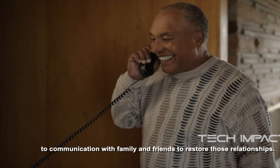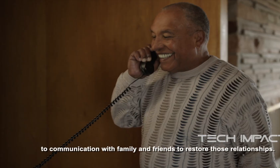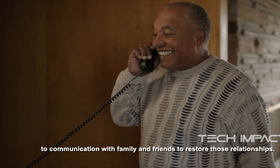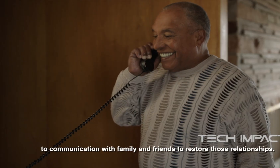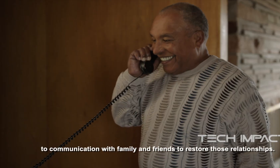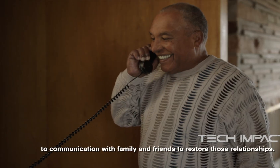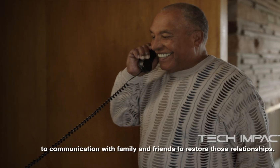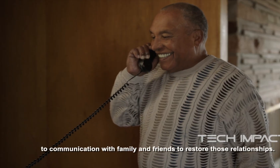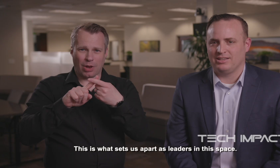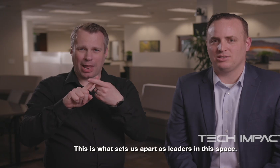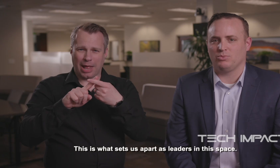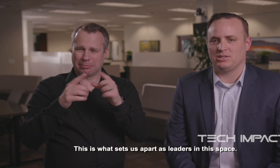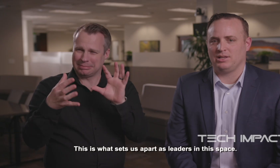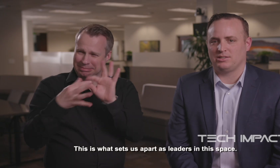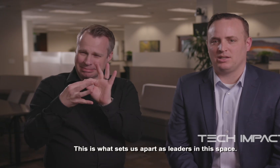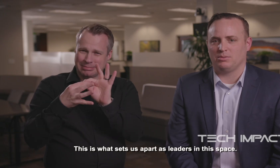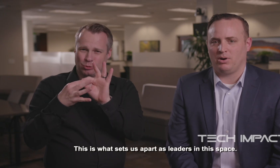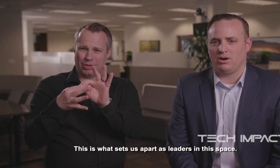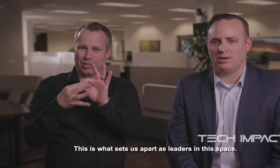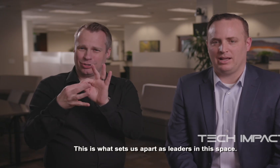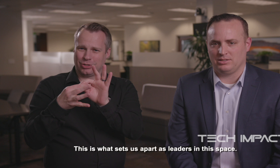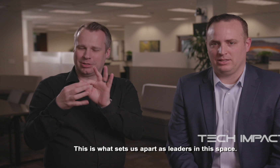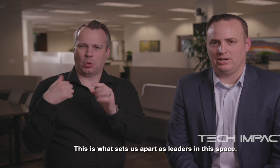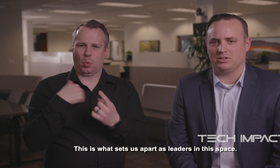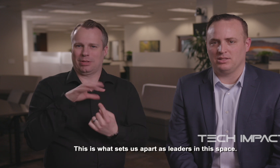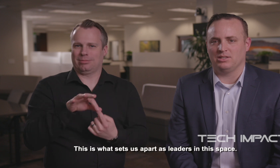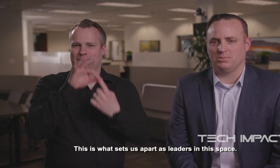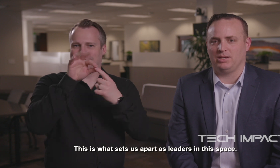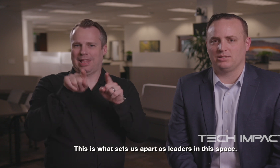relationships. This is what sets us apart as leaders in this space.